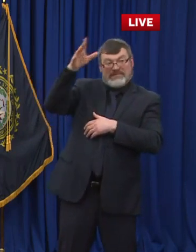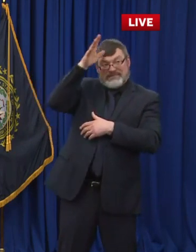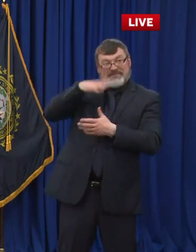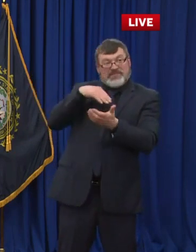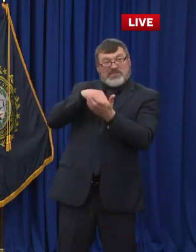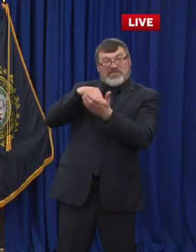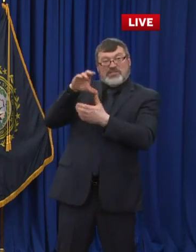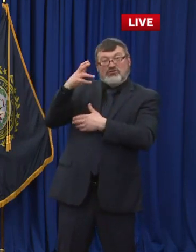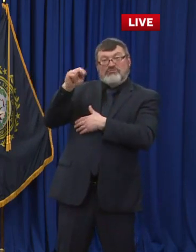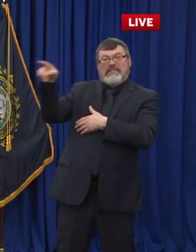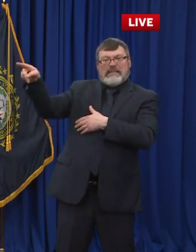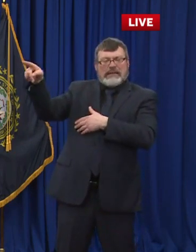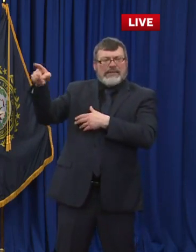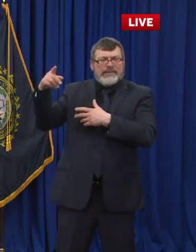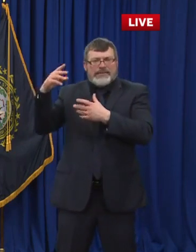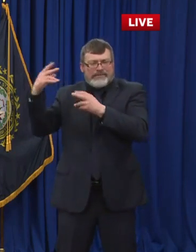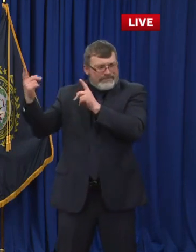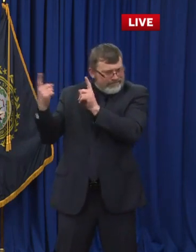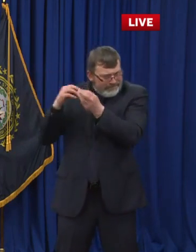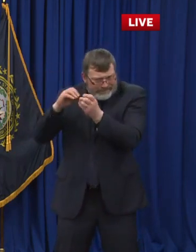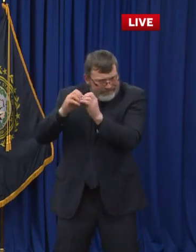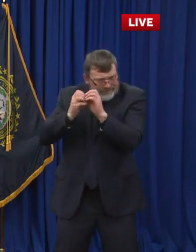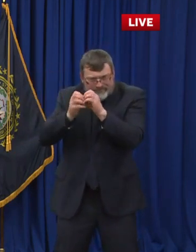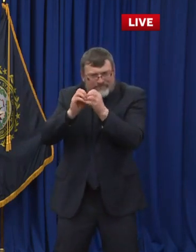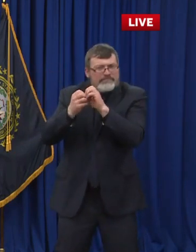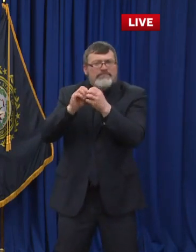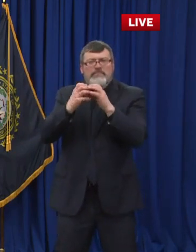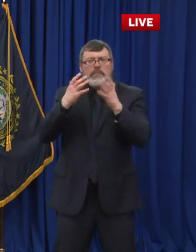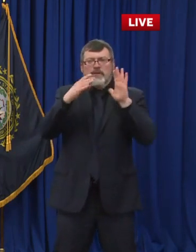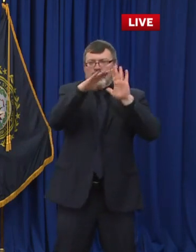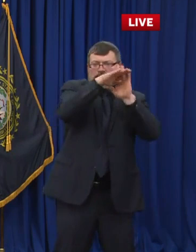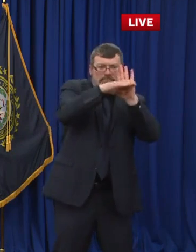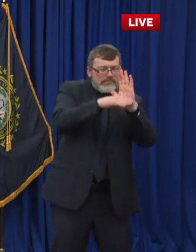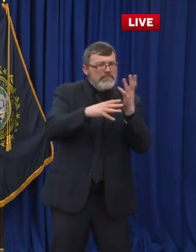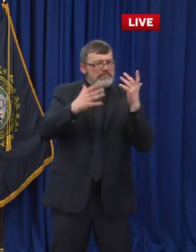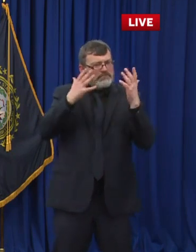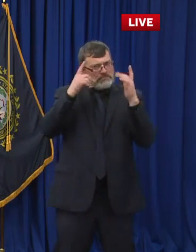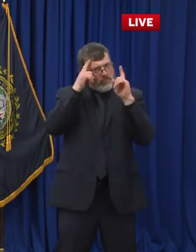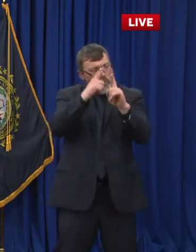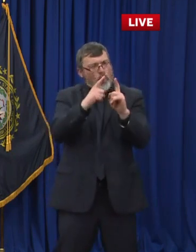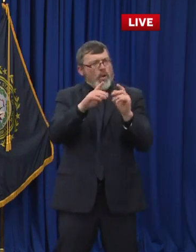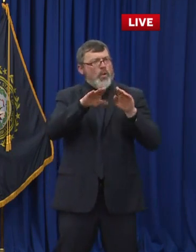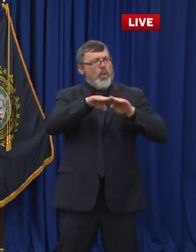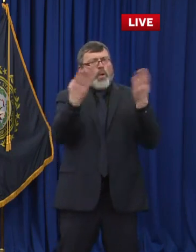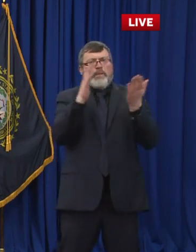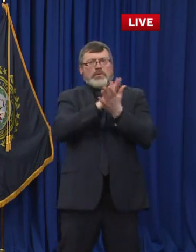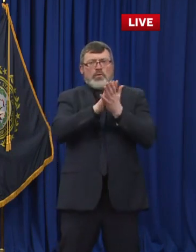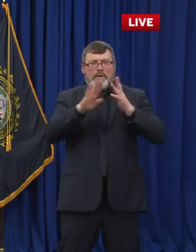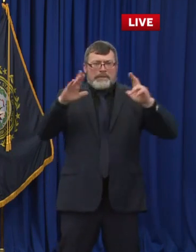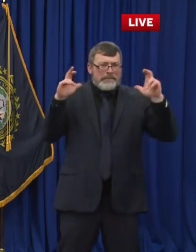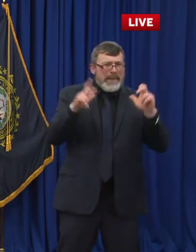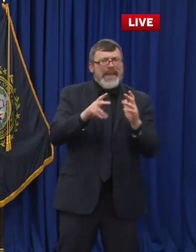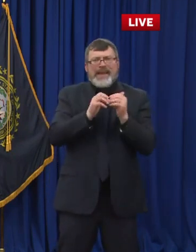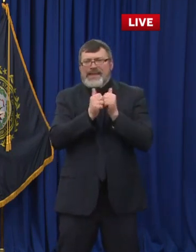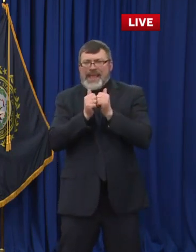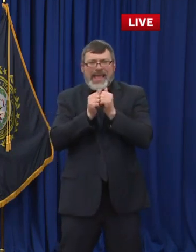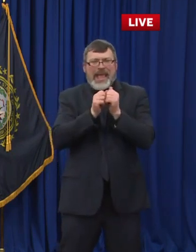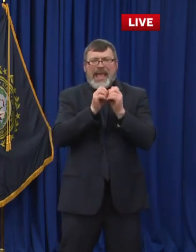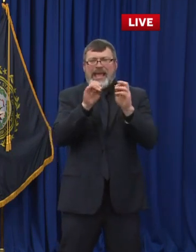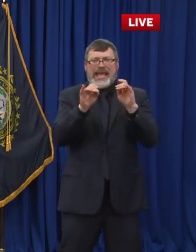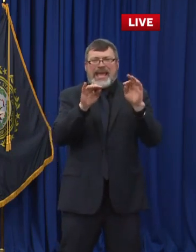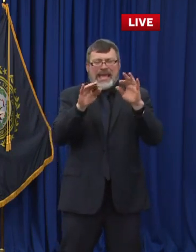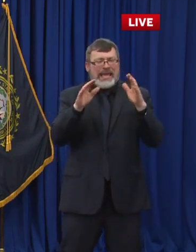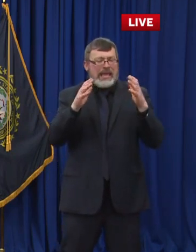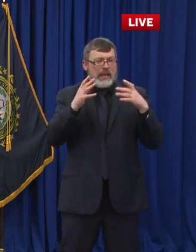person or a hybrid model of learning or even be remote if if they so chose. Um, and what we found is that about 60% of the